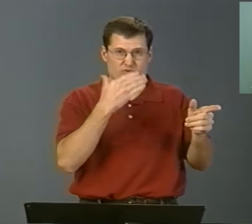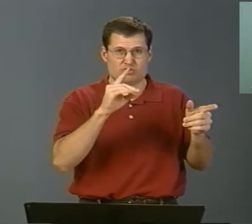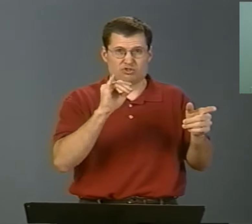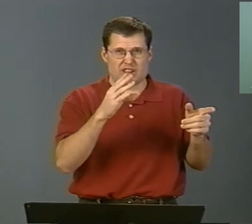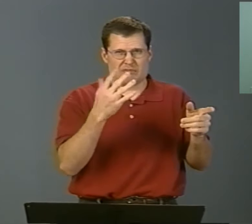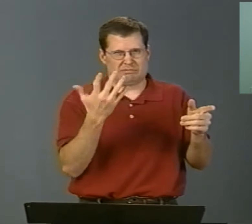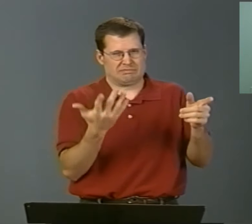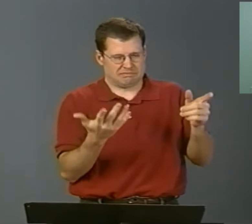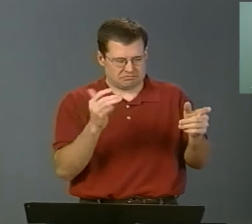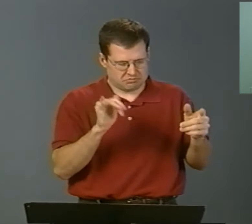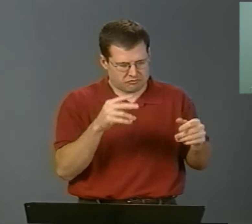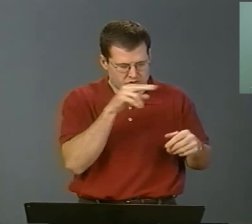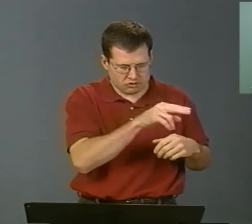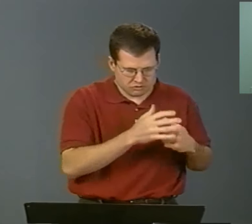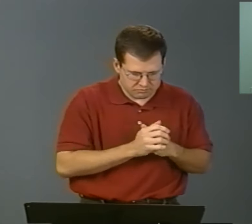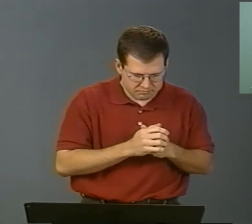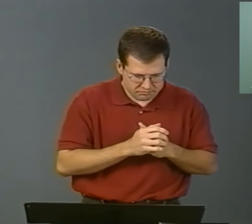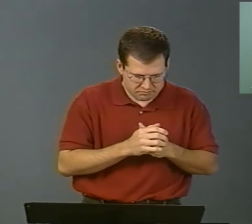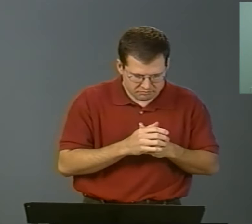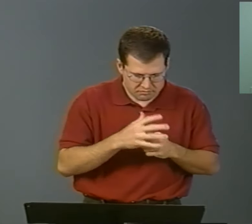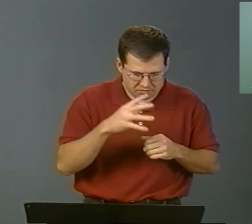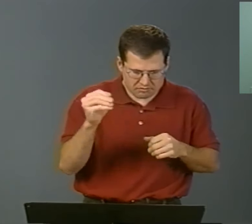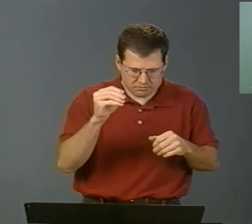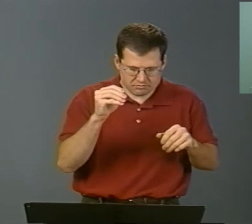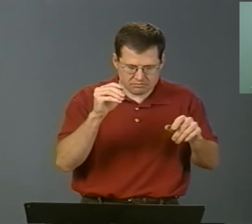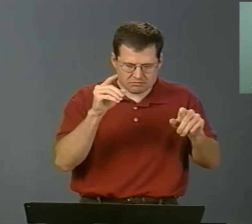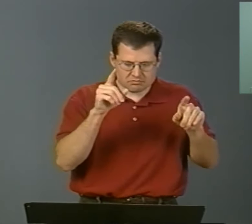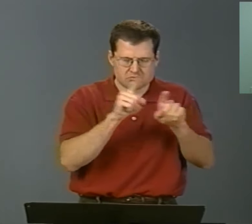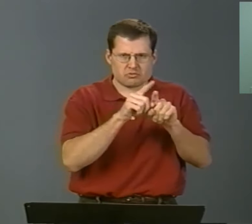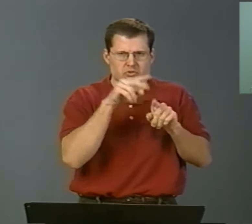are they more depressed, so that's something you can look at as well.